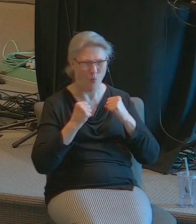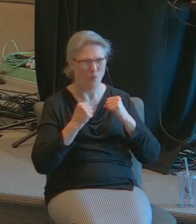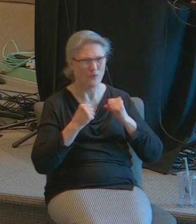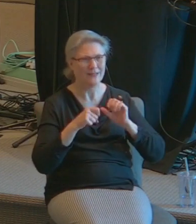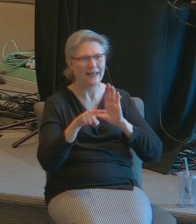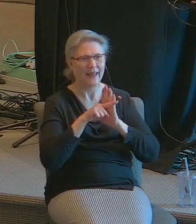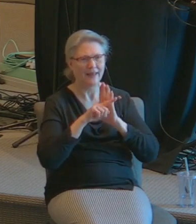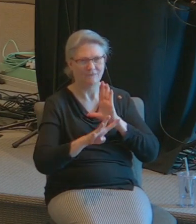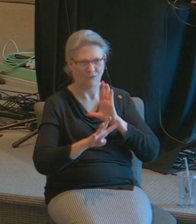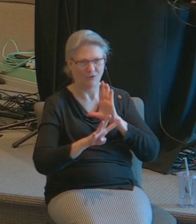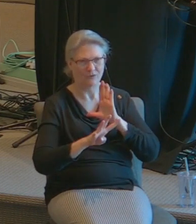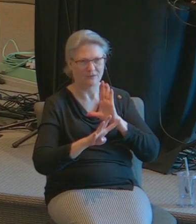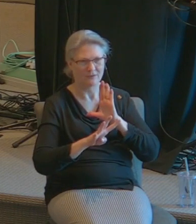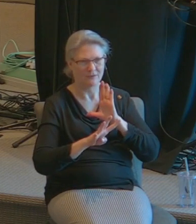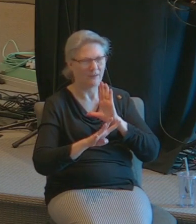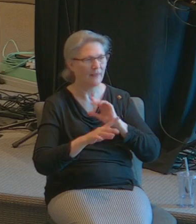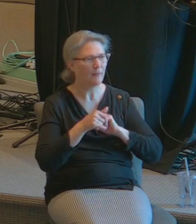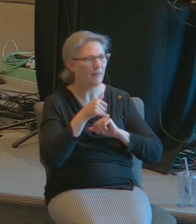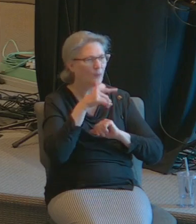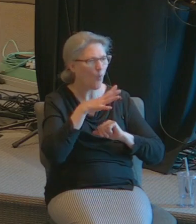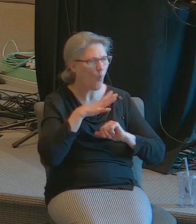she was scantily dressed